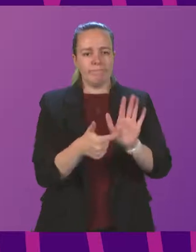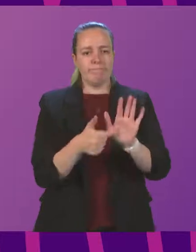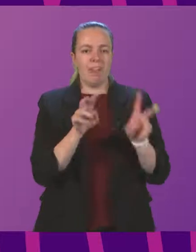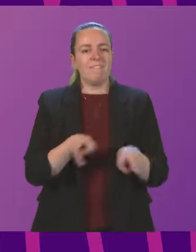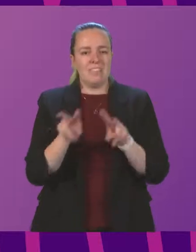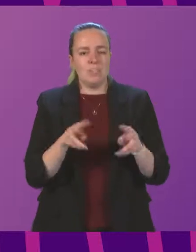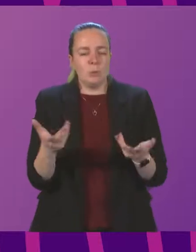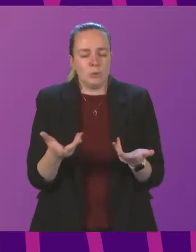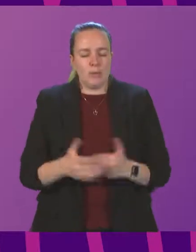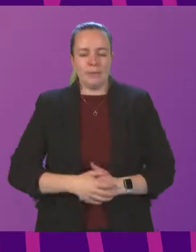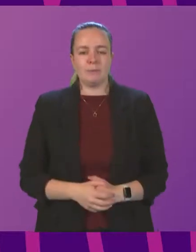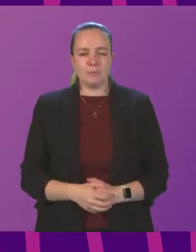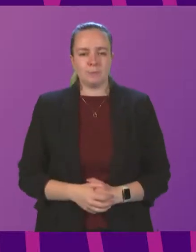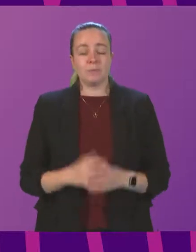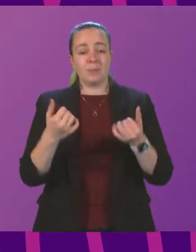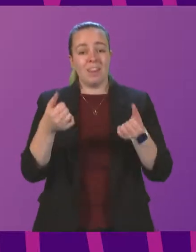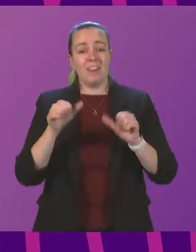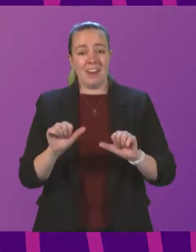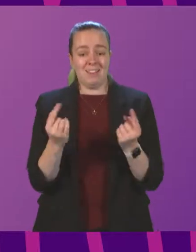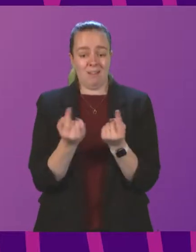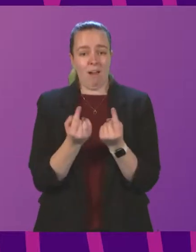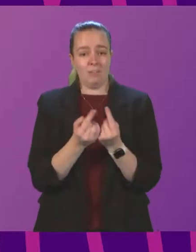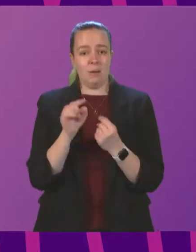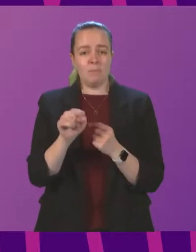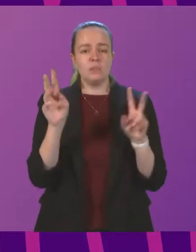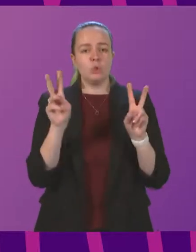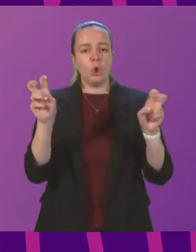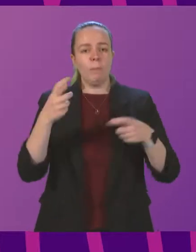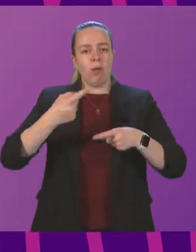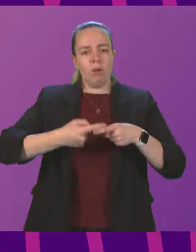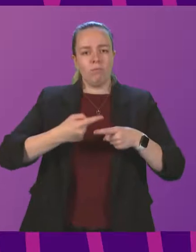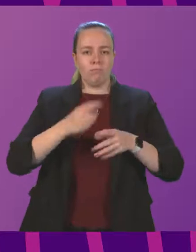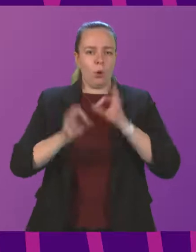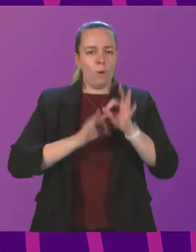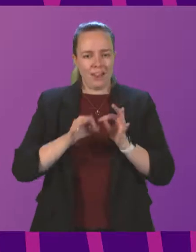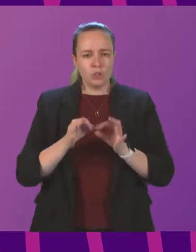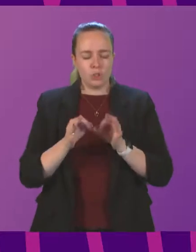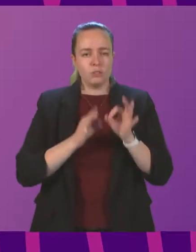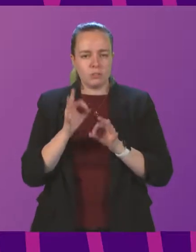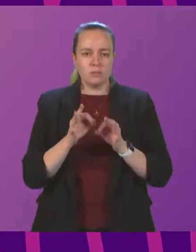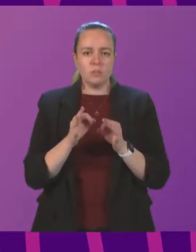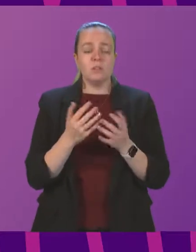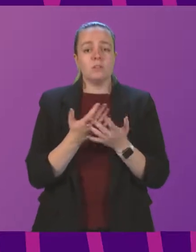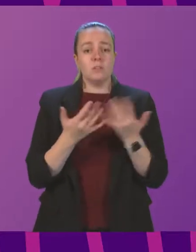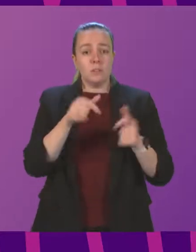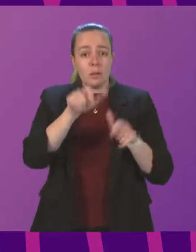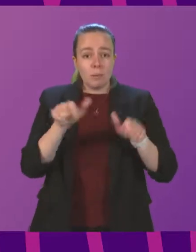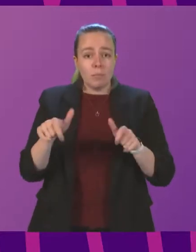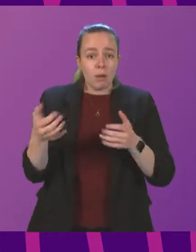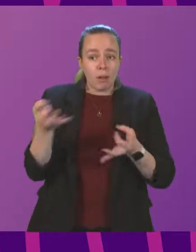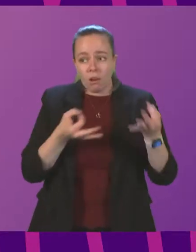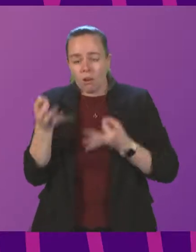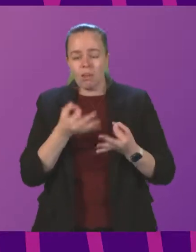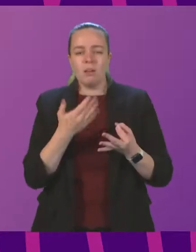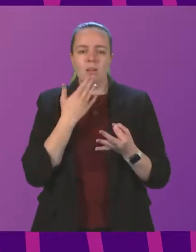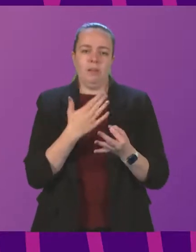Today. The next item of business is topical questions. In order to get in as many people as possible, I'd be grateful for short and